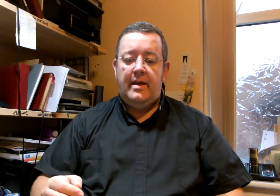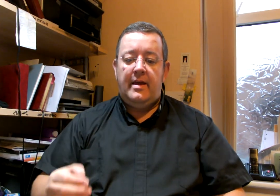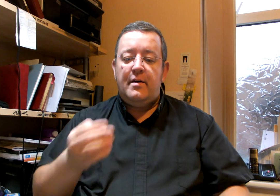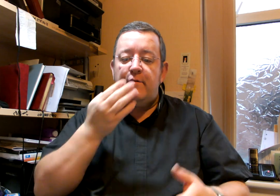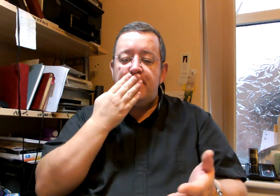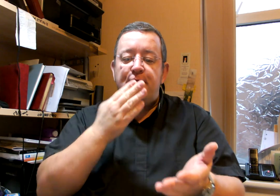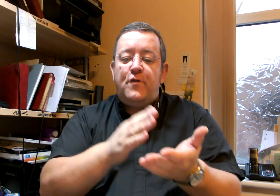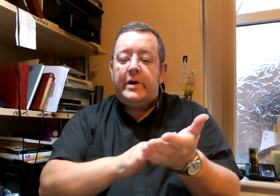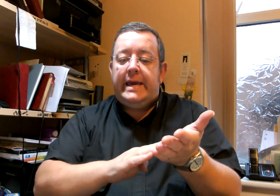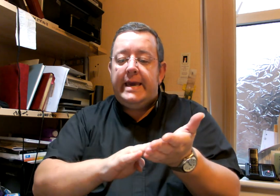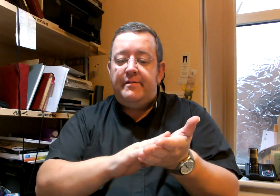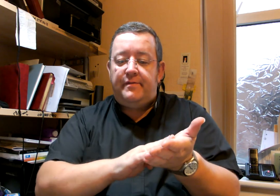Forgive.